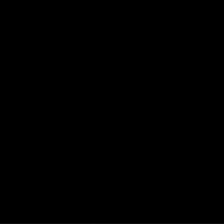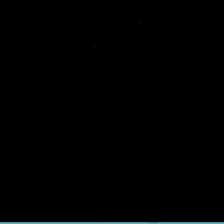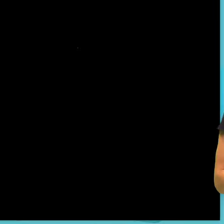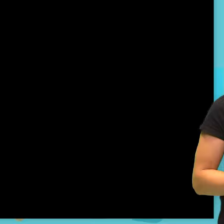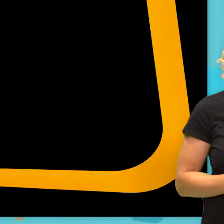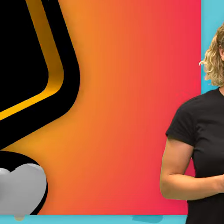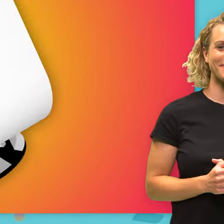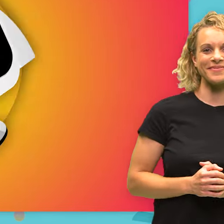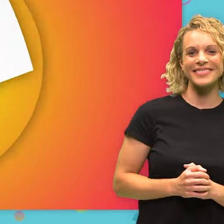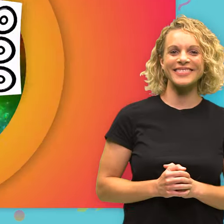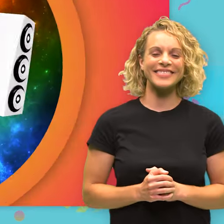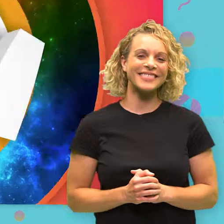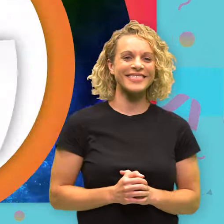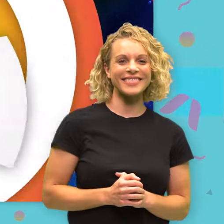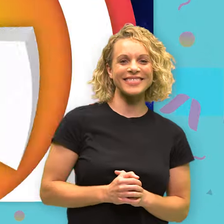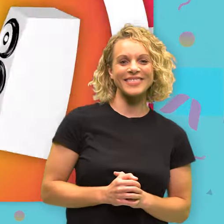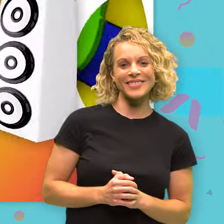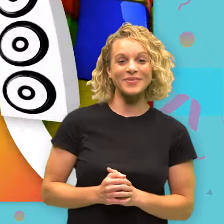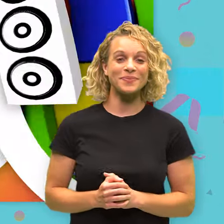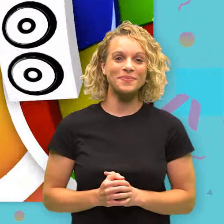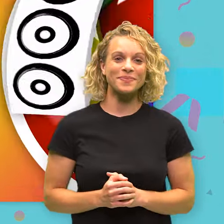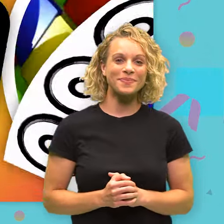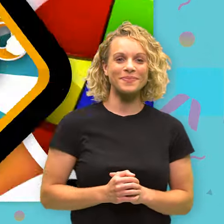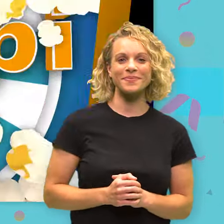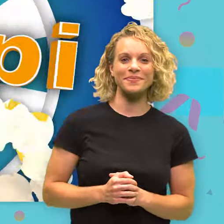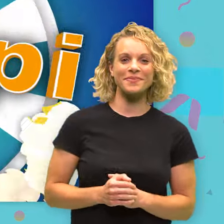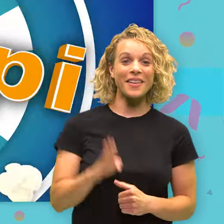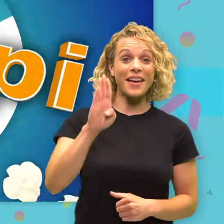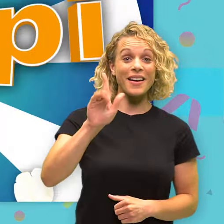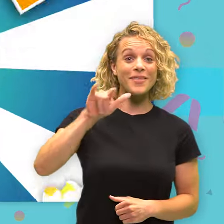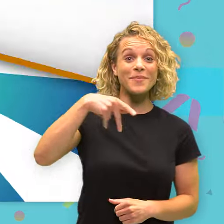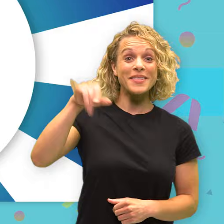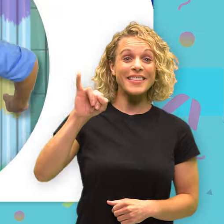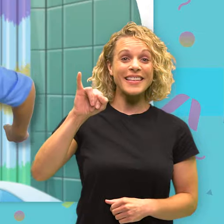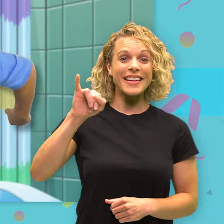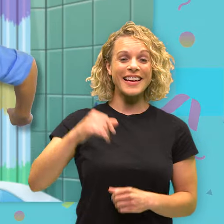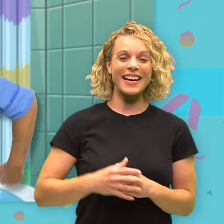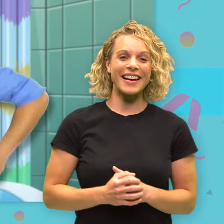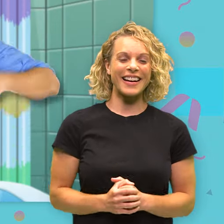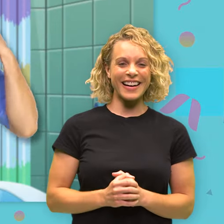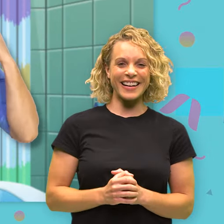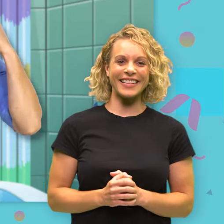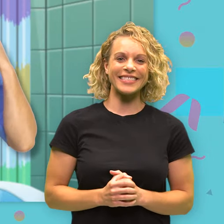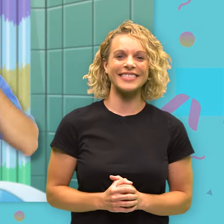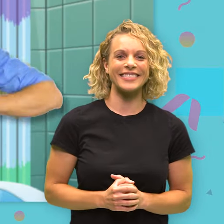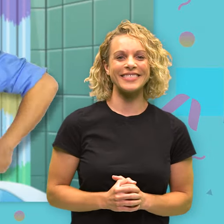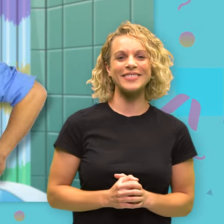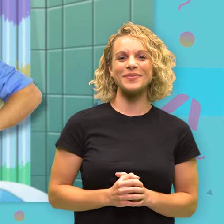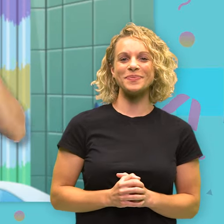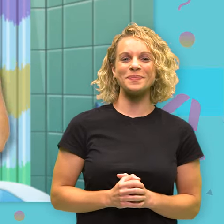Blippi! So much to learn about, it'll make you want to shout. Blippi! Do-dee-da, do-dee-dee, do-dee-doo